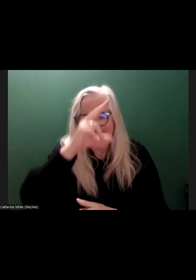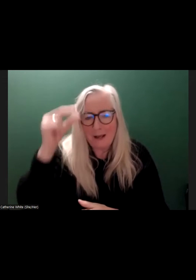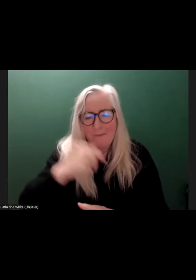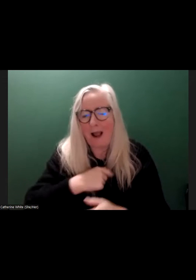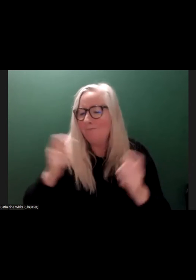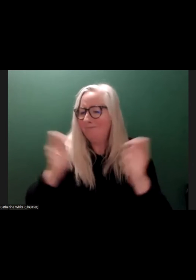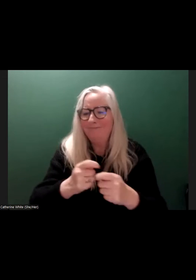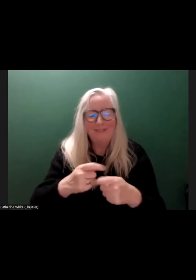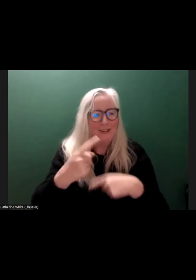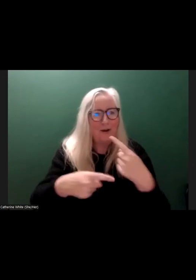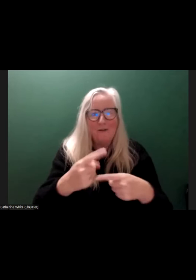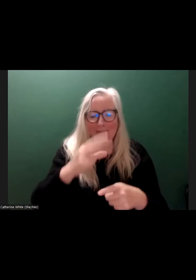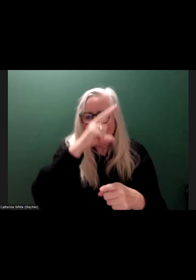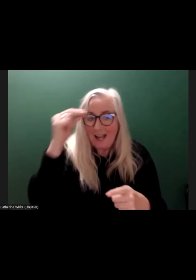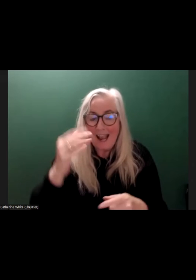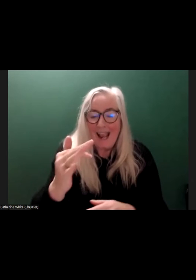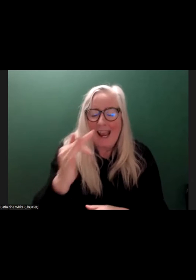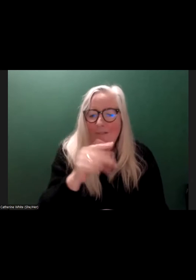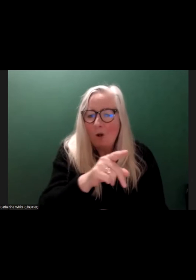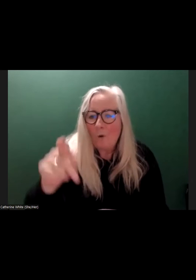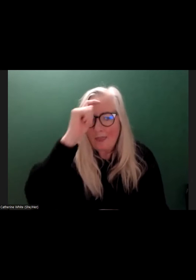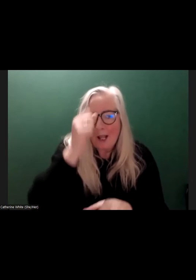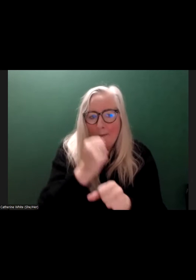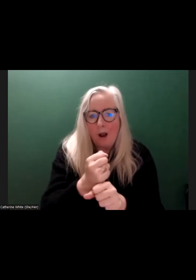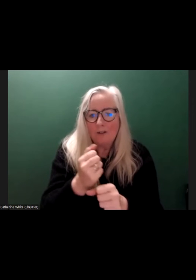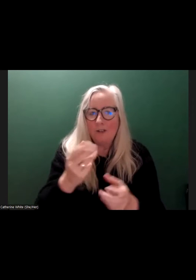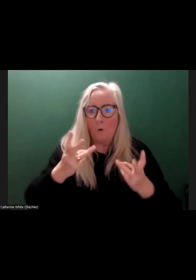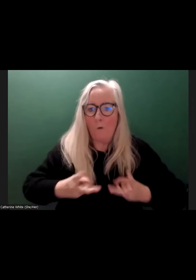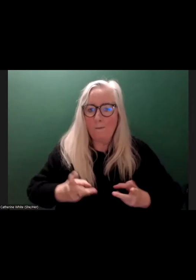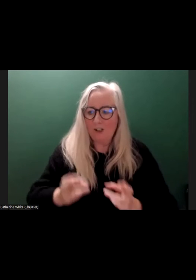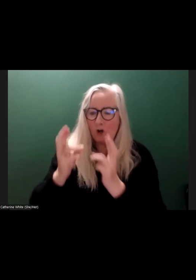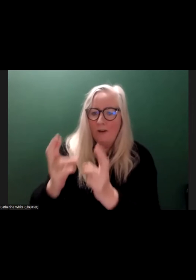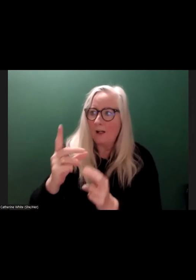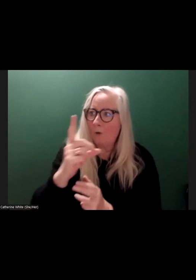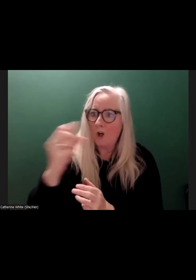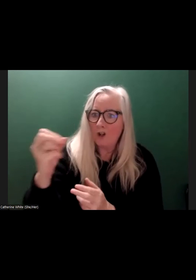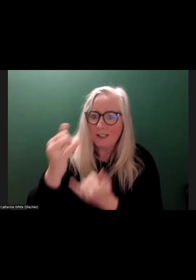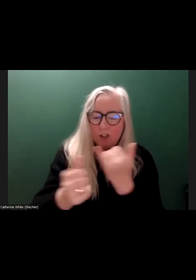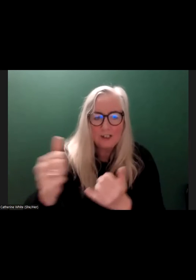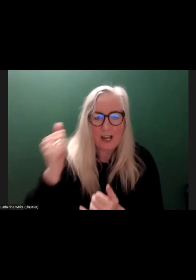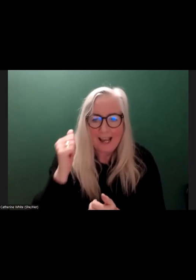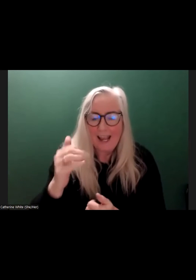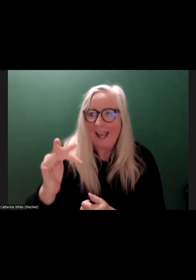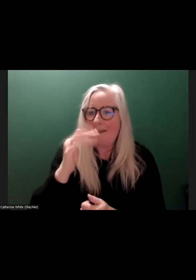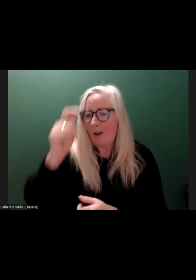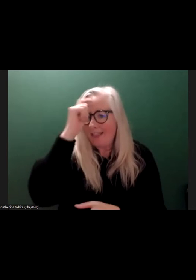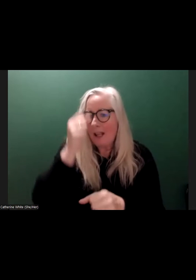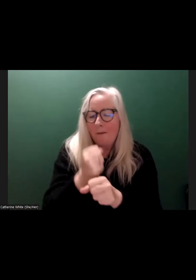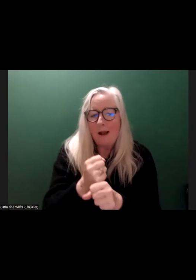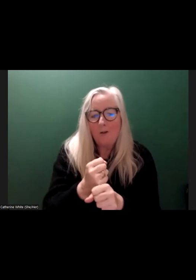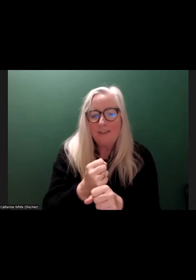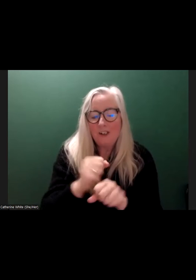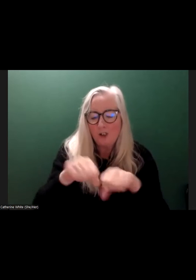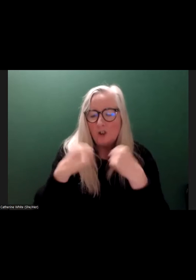for using analogies. If we think about how we thought about women's rights 100 years ago. If we think about how we thought, and